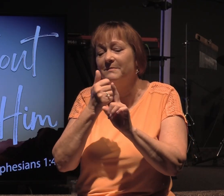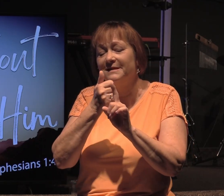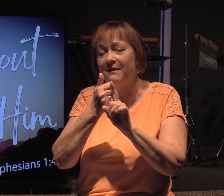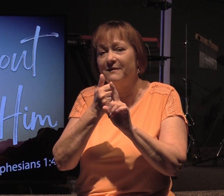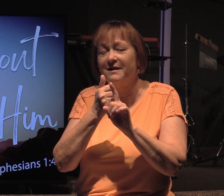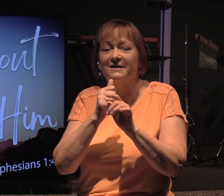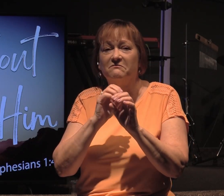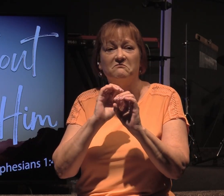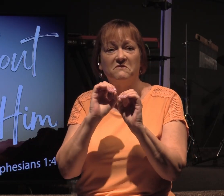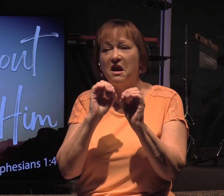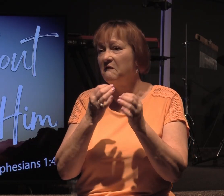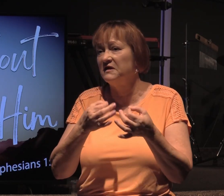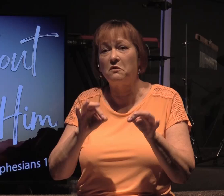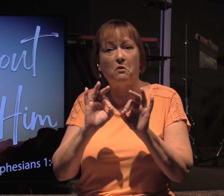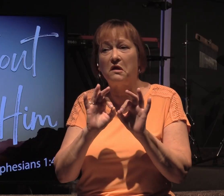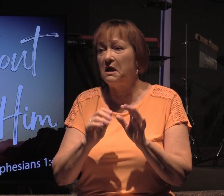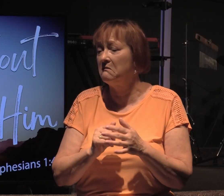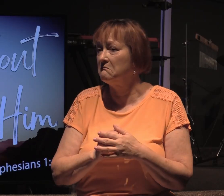because none of us are worthy.